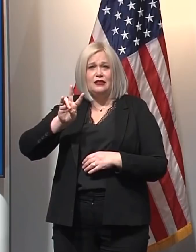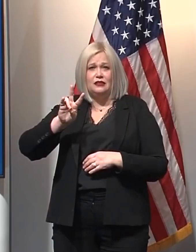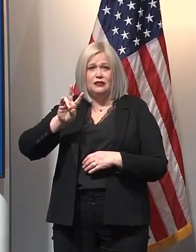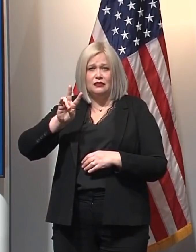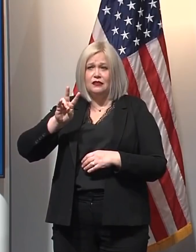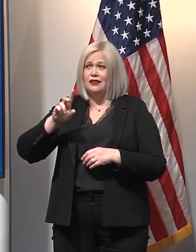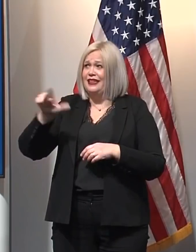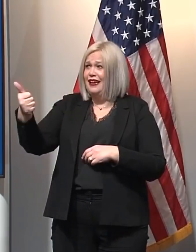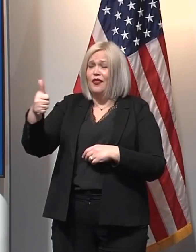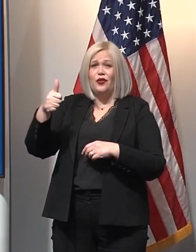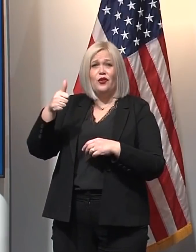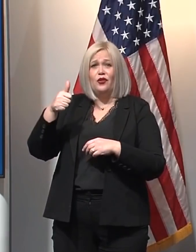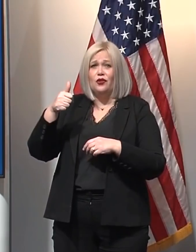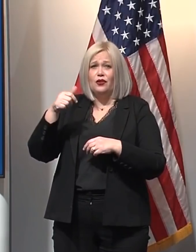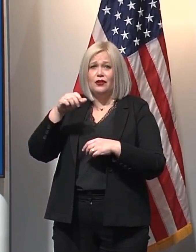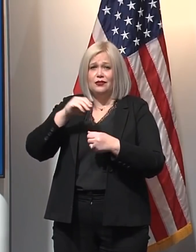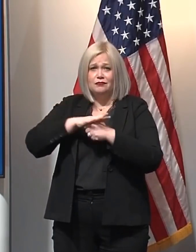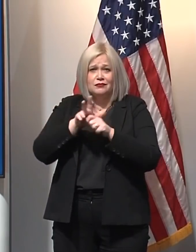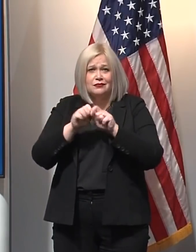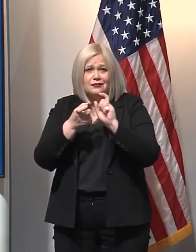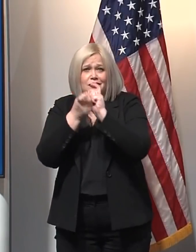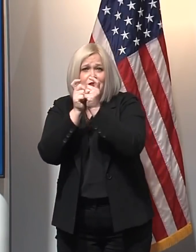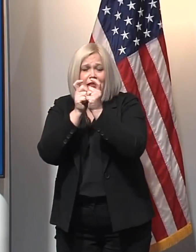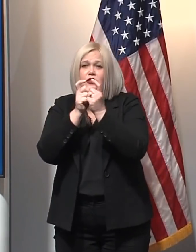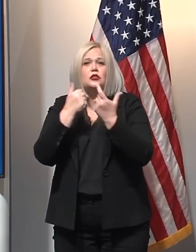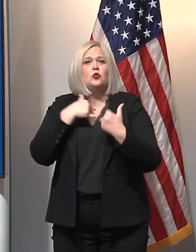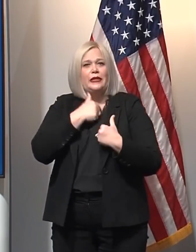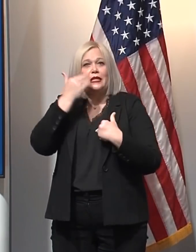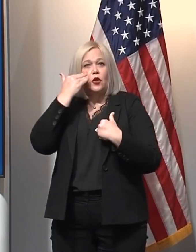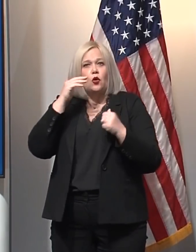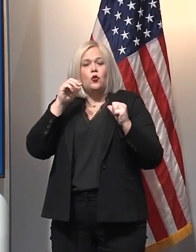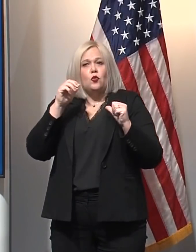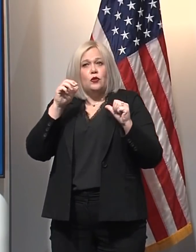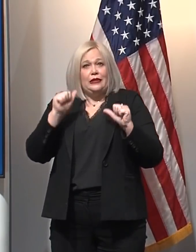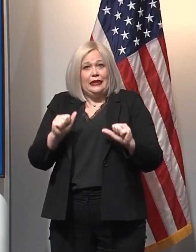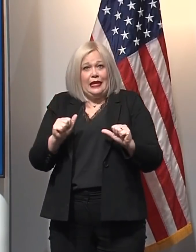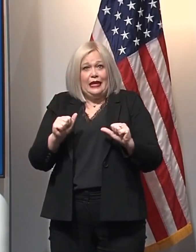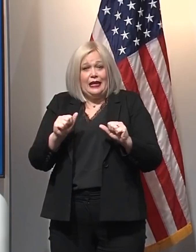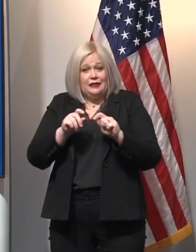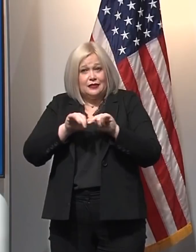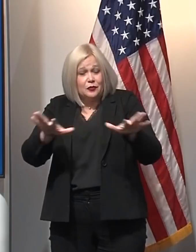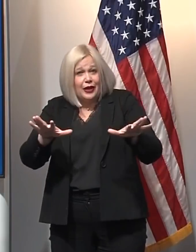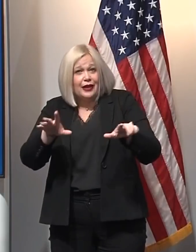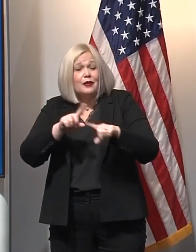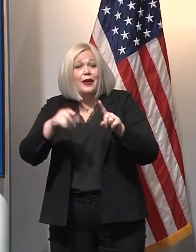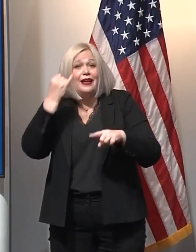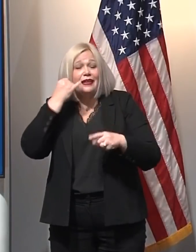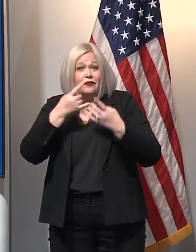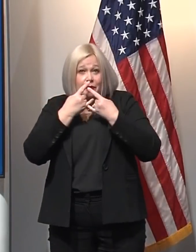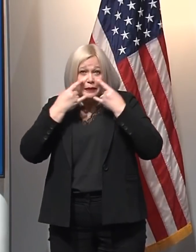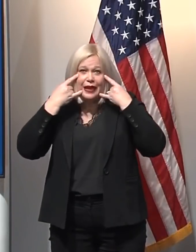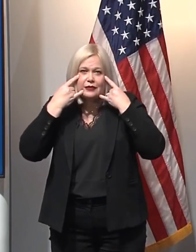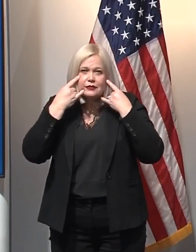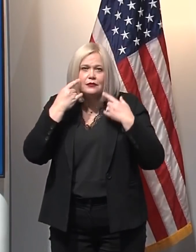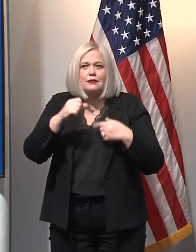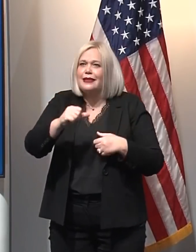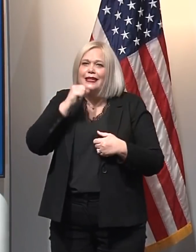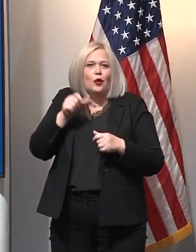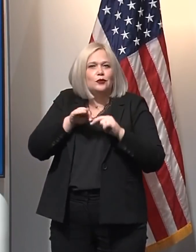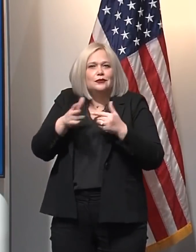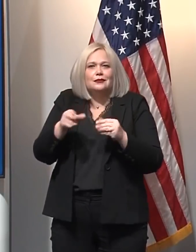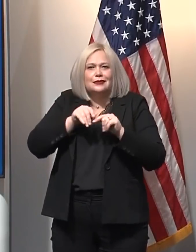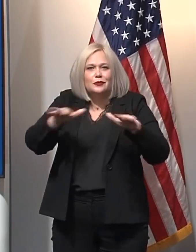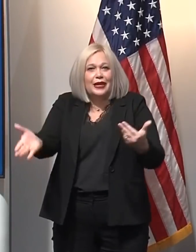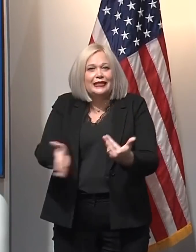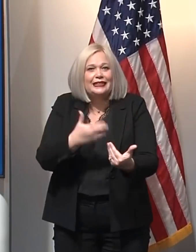we've seen around the globe, we still know that they can't pass person to person if we wear our masks, we socially distance, we wash our